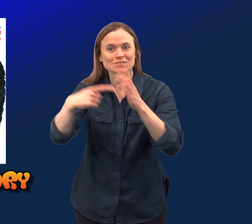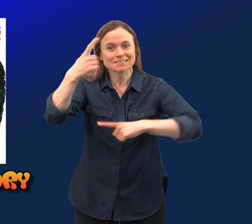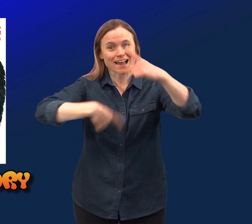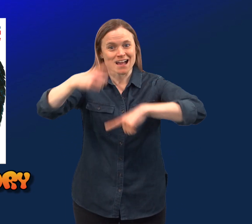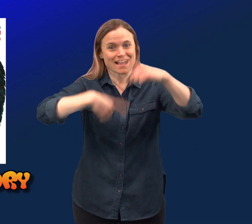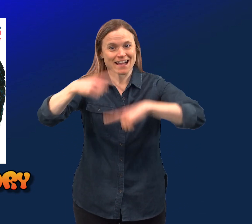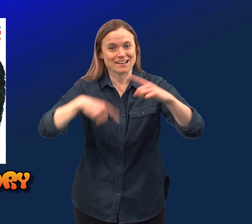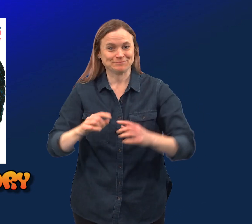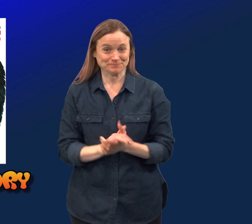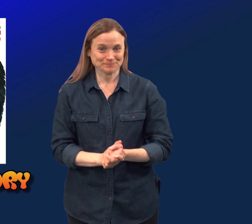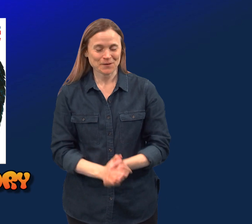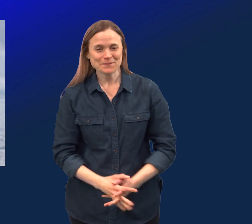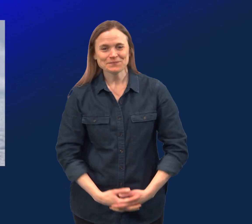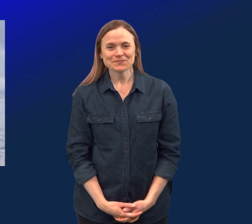I'm going to show you the signs.